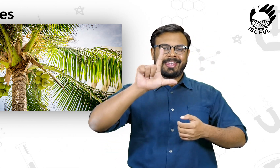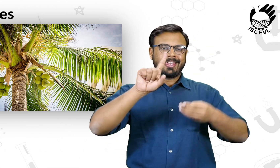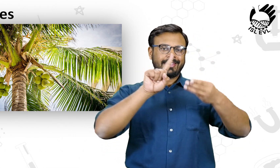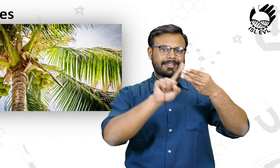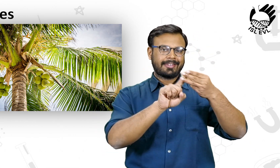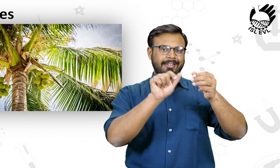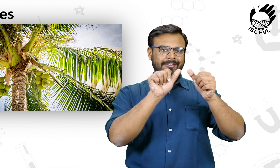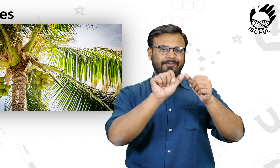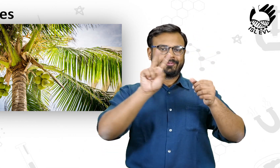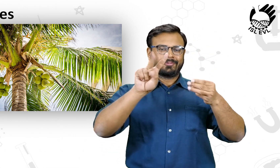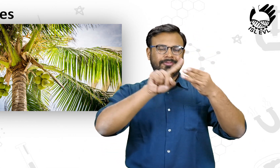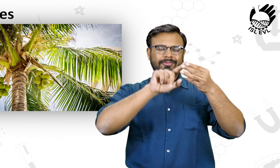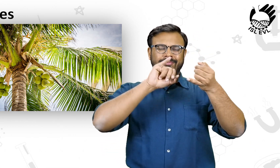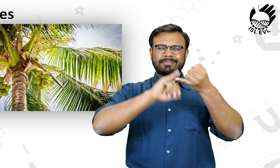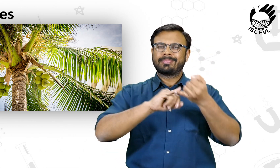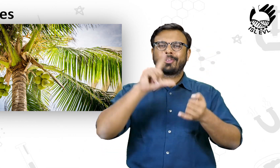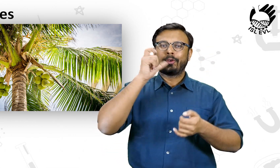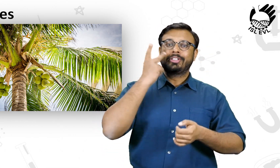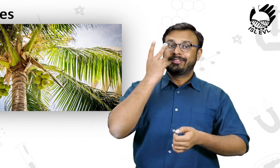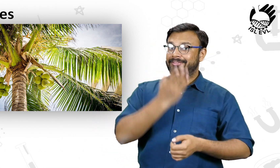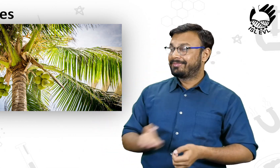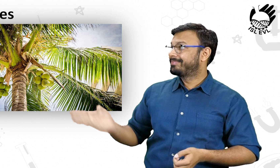The leaves of this plant can be used as well.